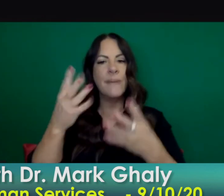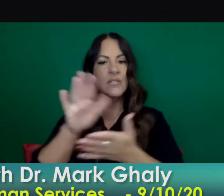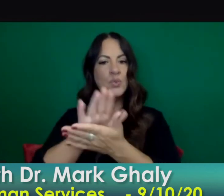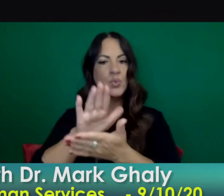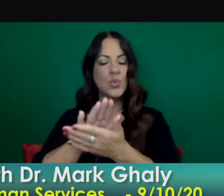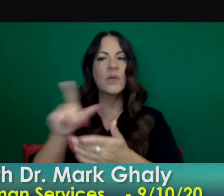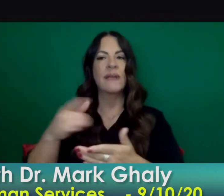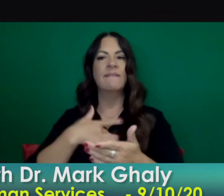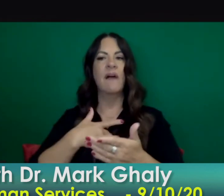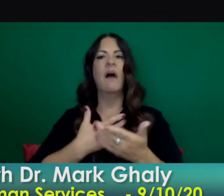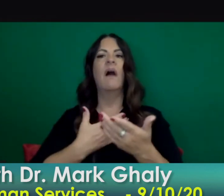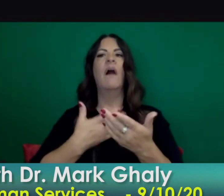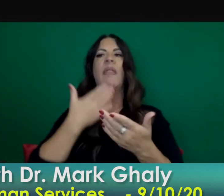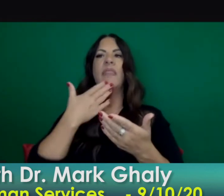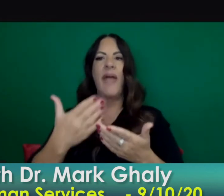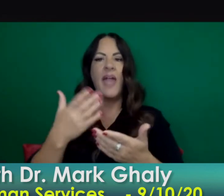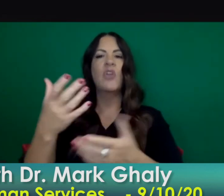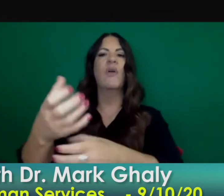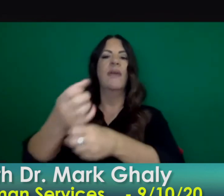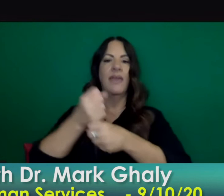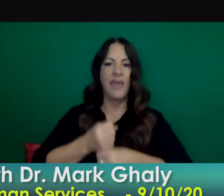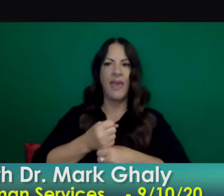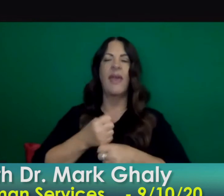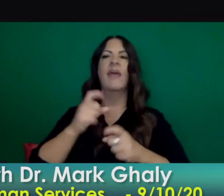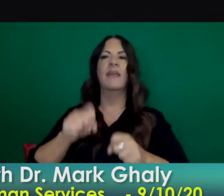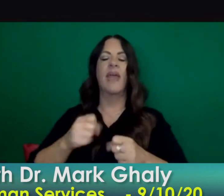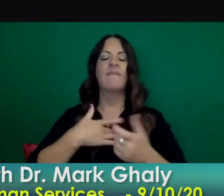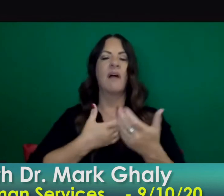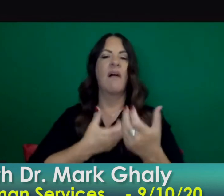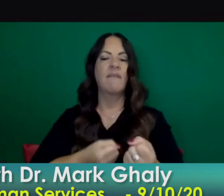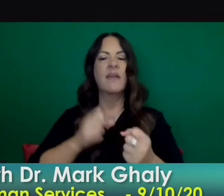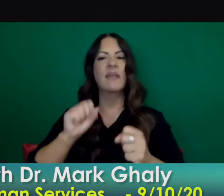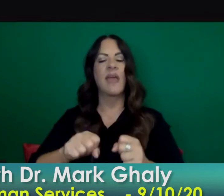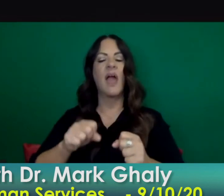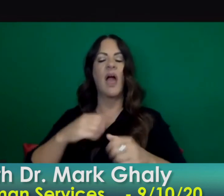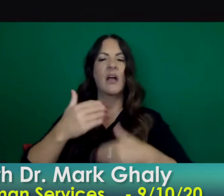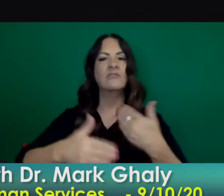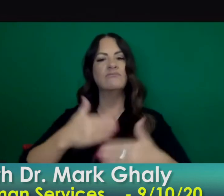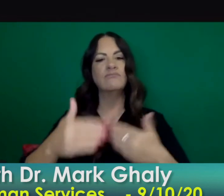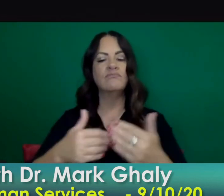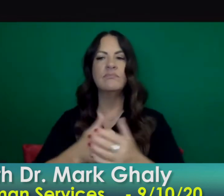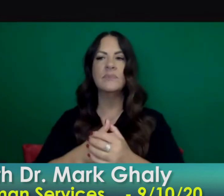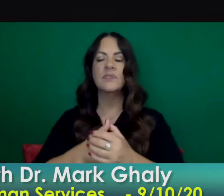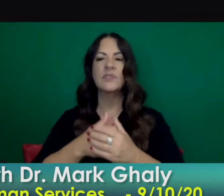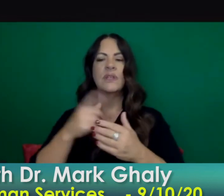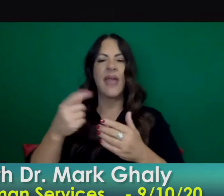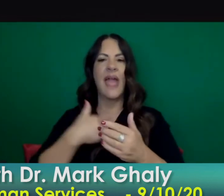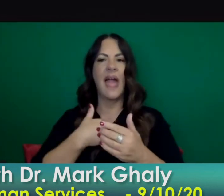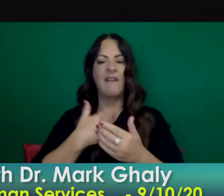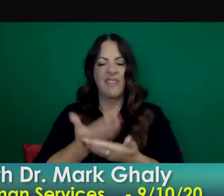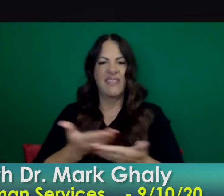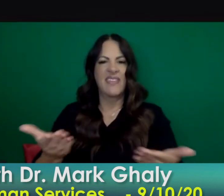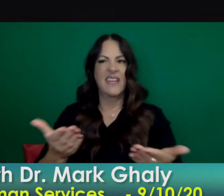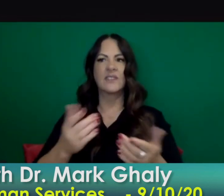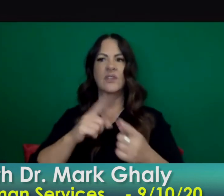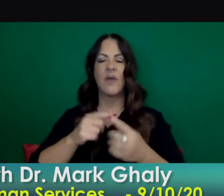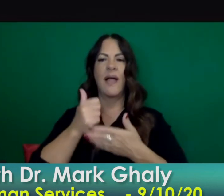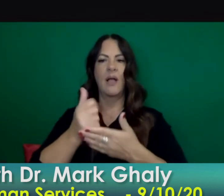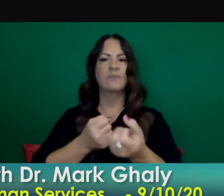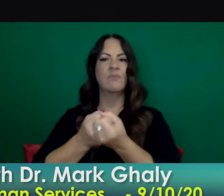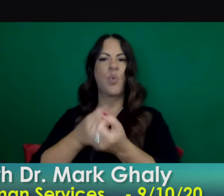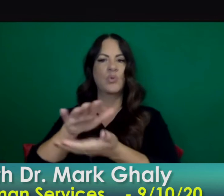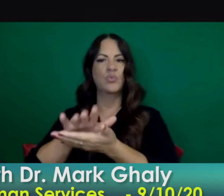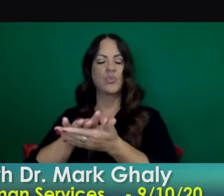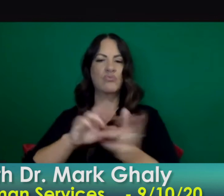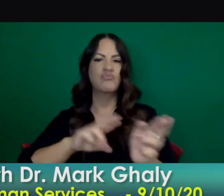their reopening plans not to hasten it in any way or slow it down but just to provide another tool so when those principles are